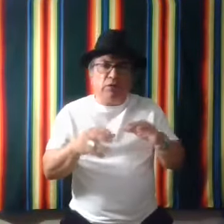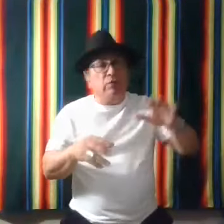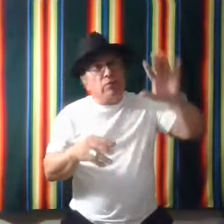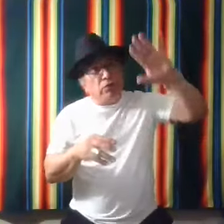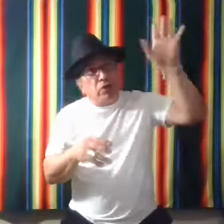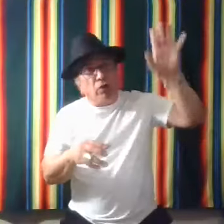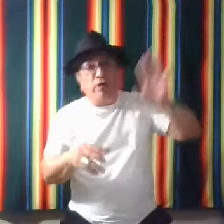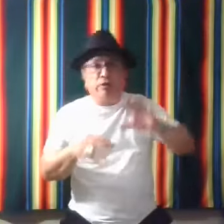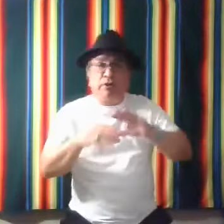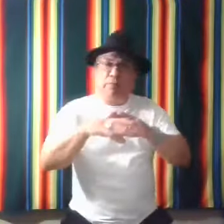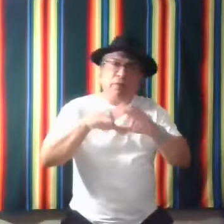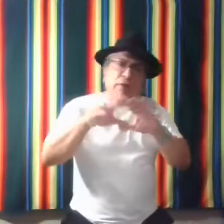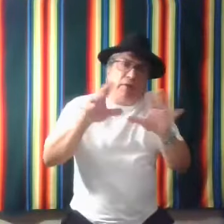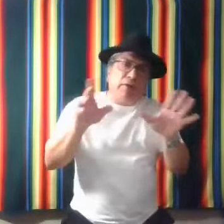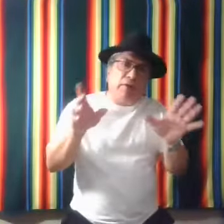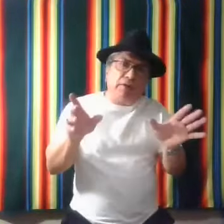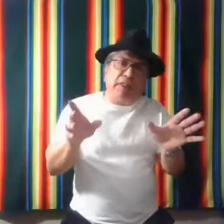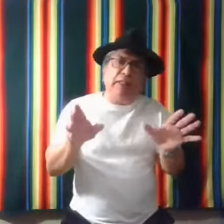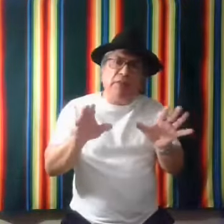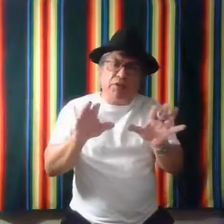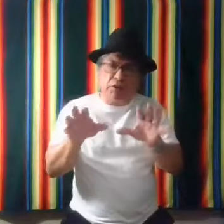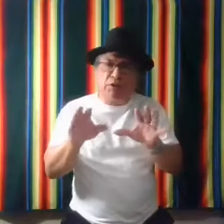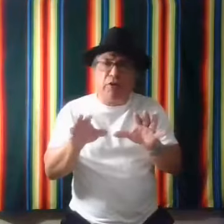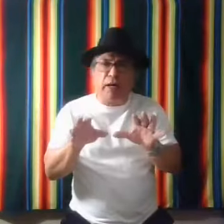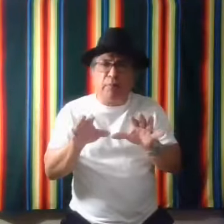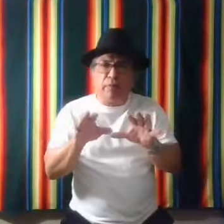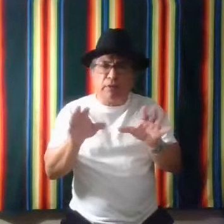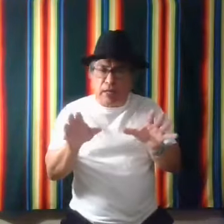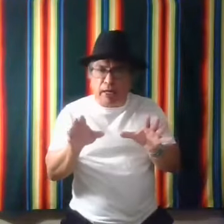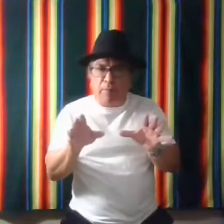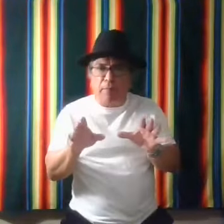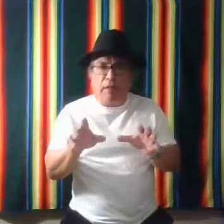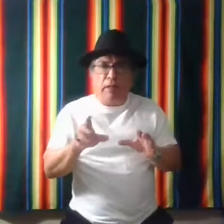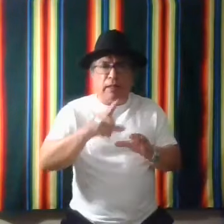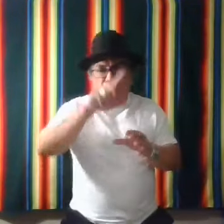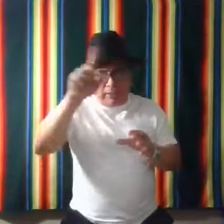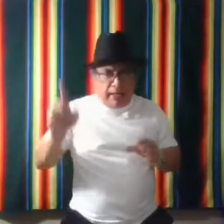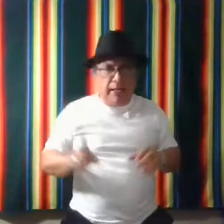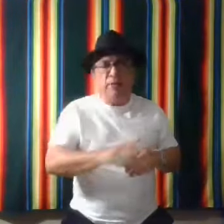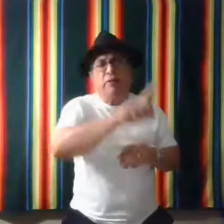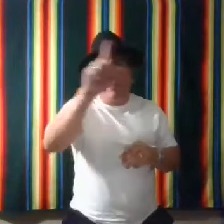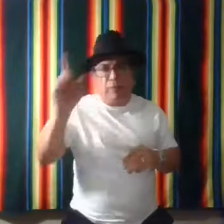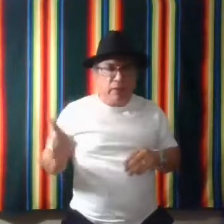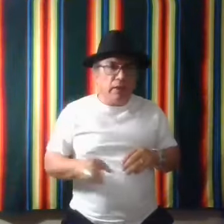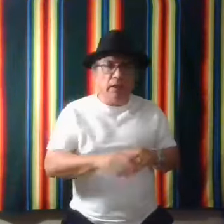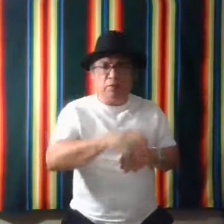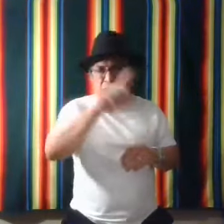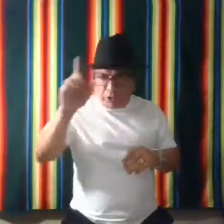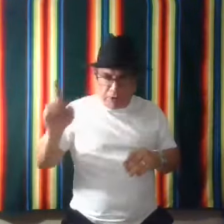stars and seasons to describe time days uh years